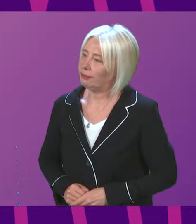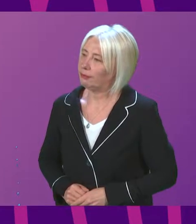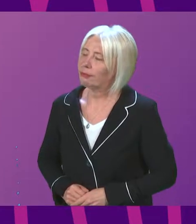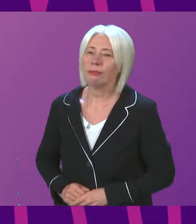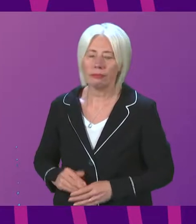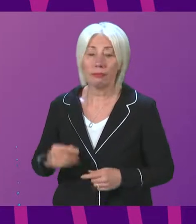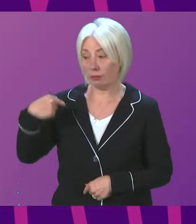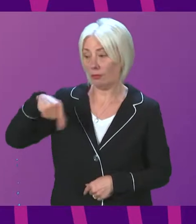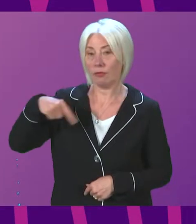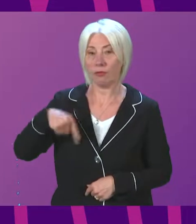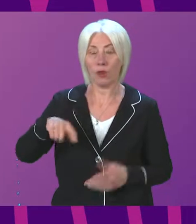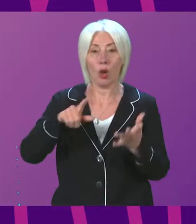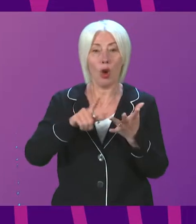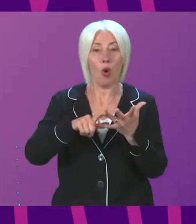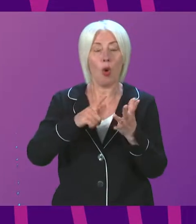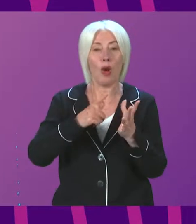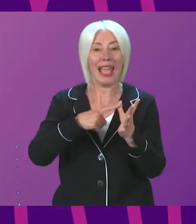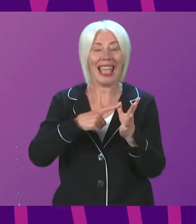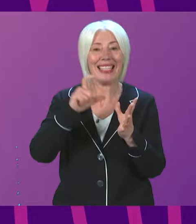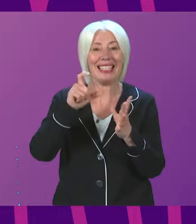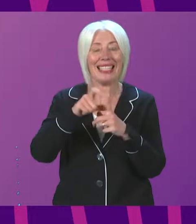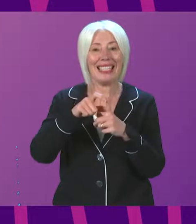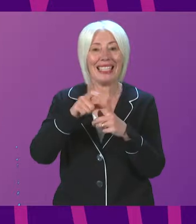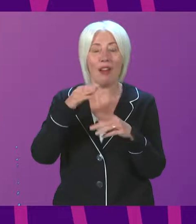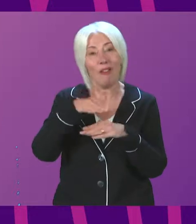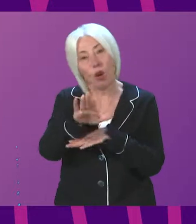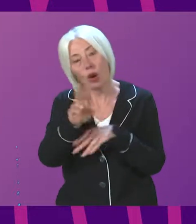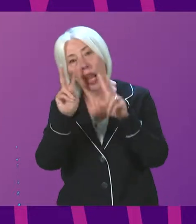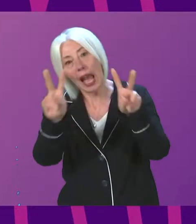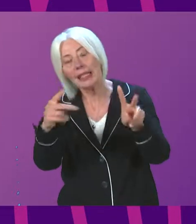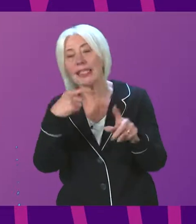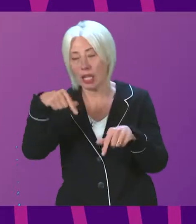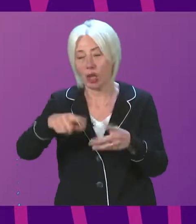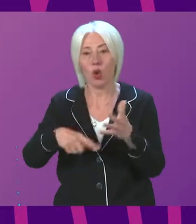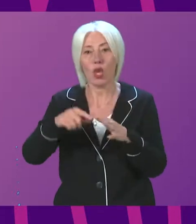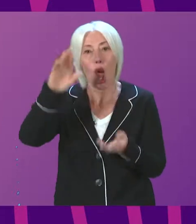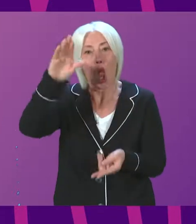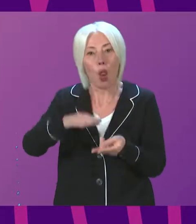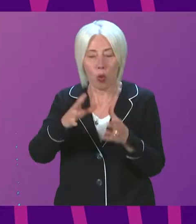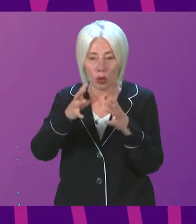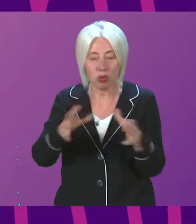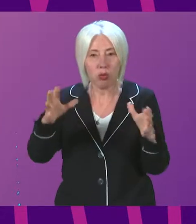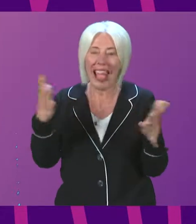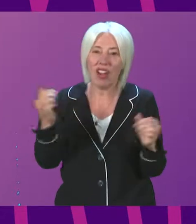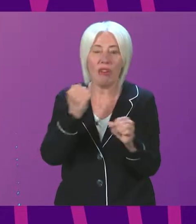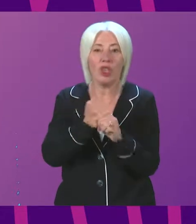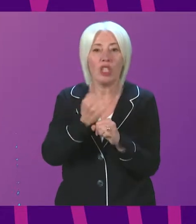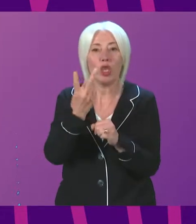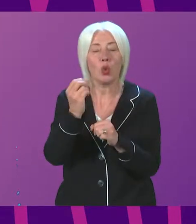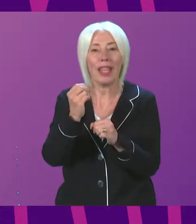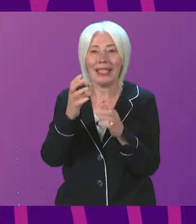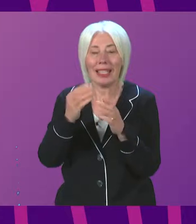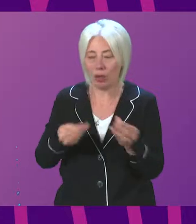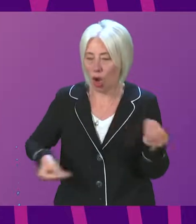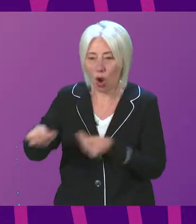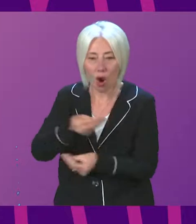This week, OECD forecasts have shown that the UK is set to have the lowest growth of every G20 economy, apart